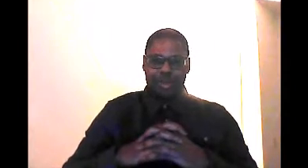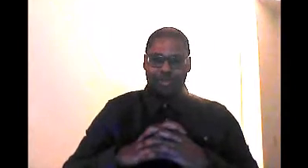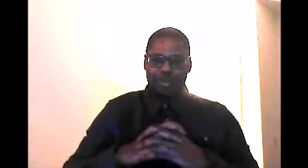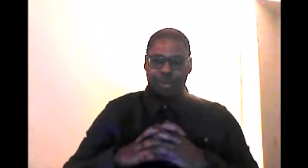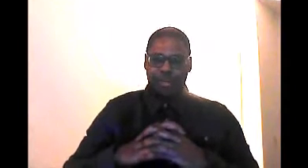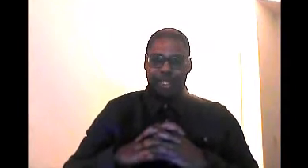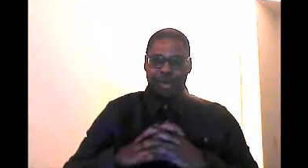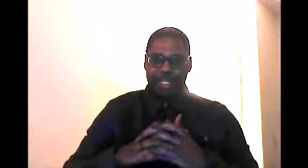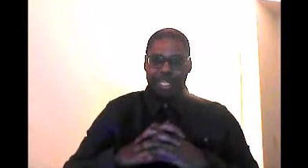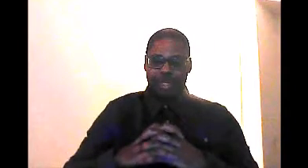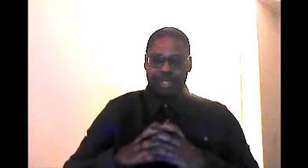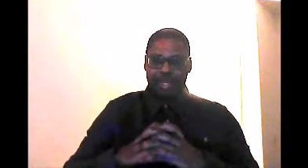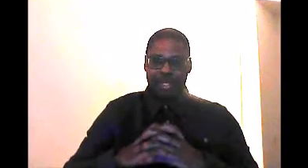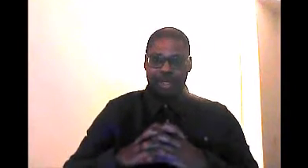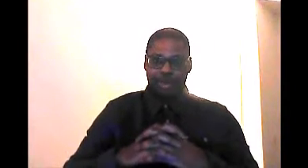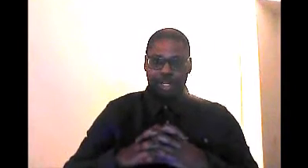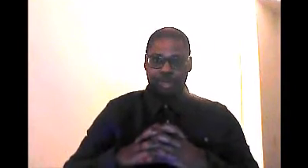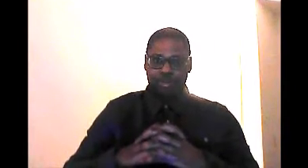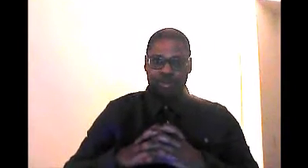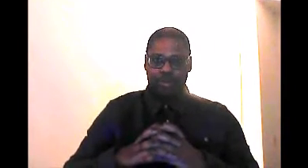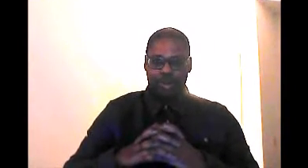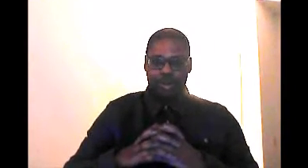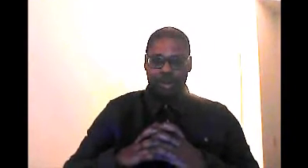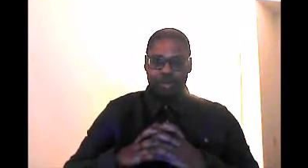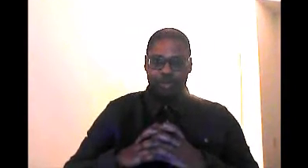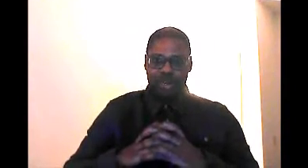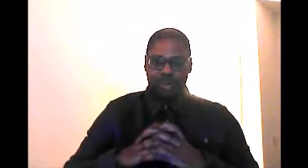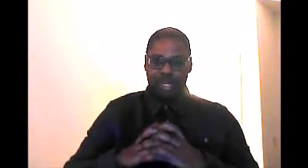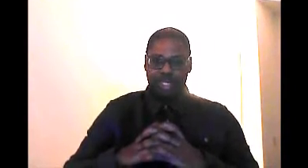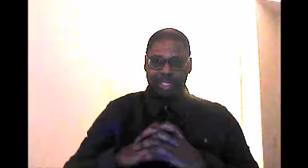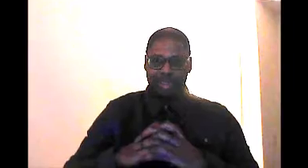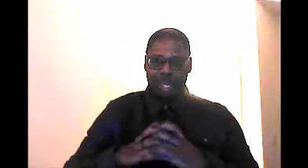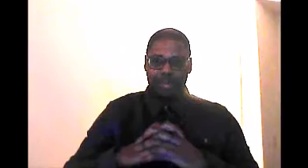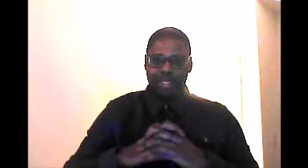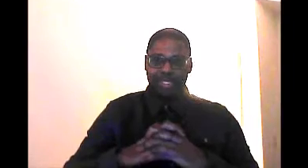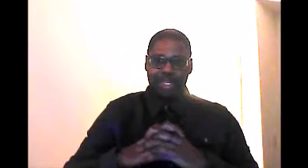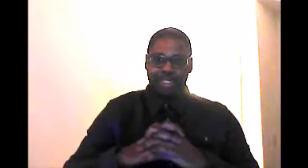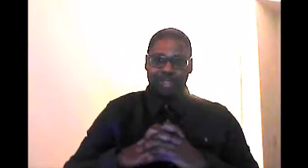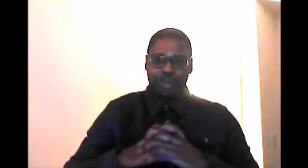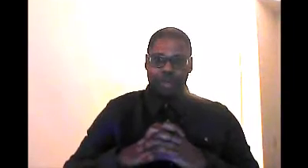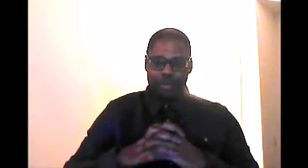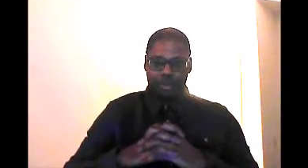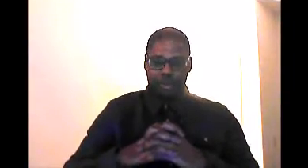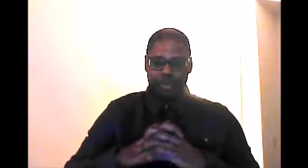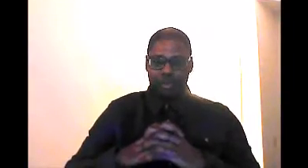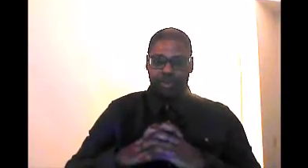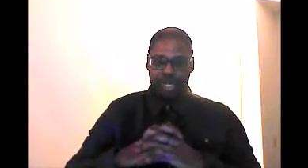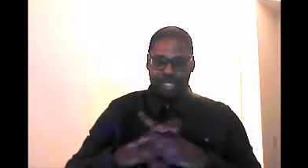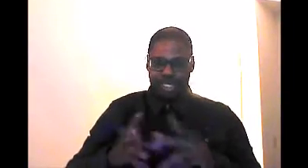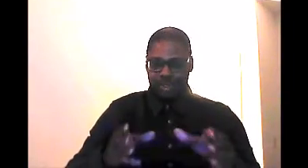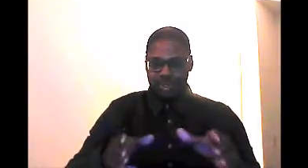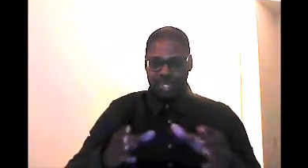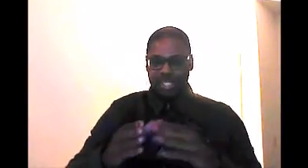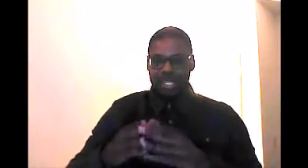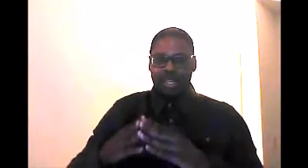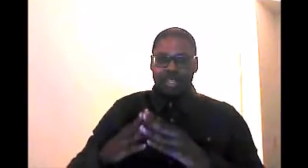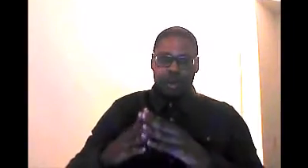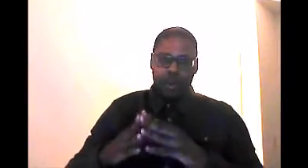for, like, performing a plan, or the aspects of that, or, like, useful for other classes or topics. So, without further ado, let's do this. So,